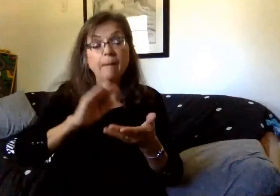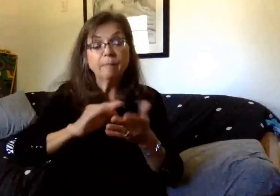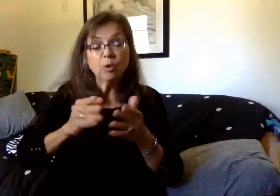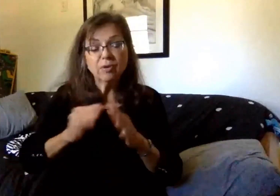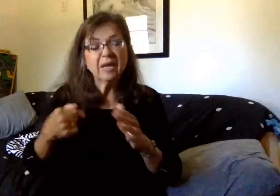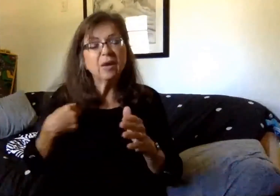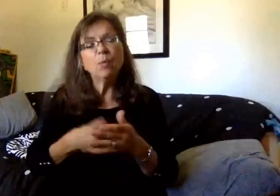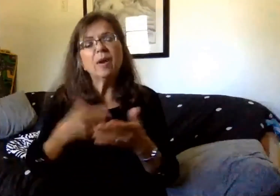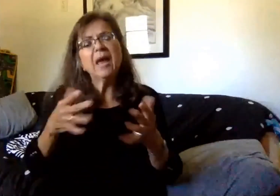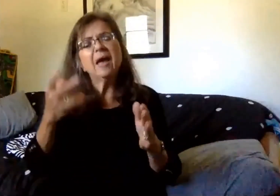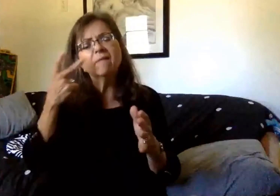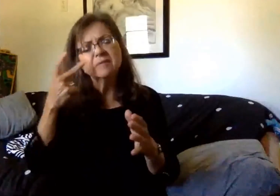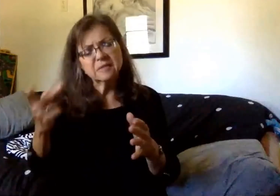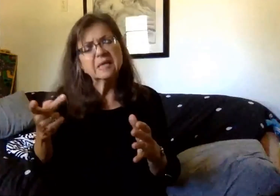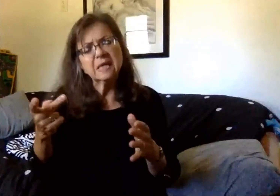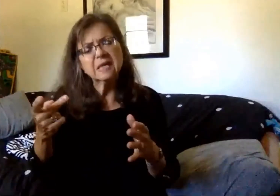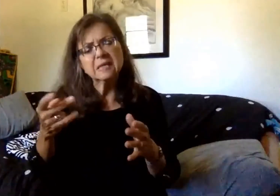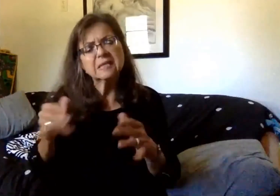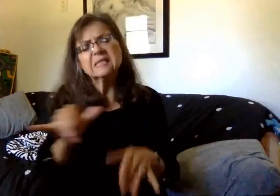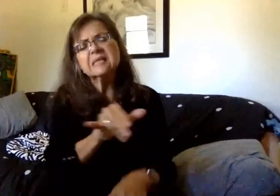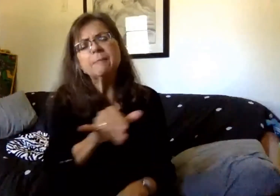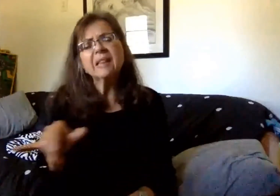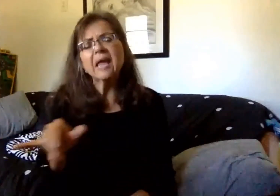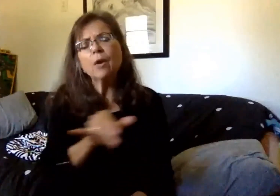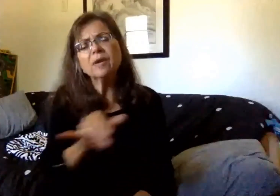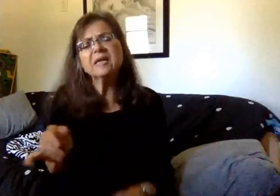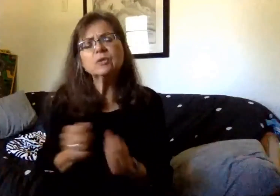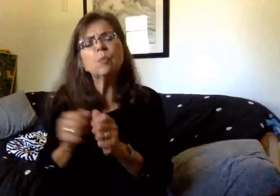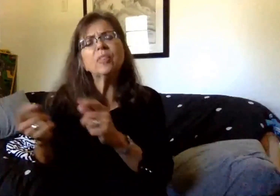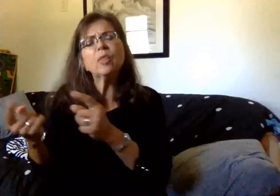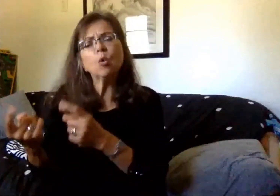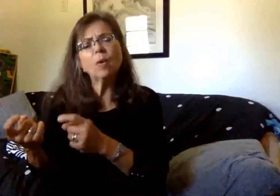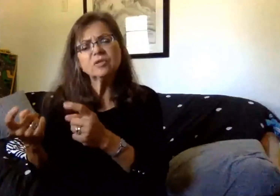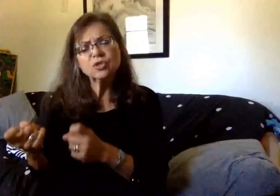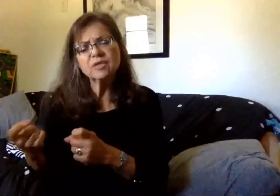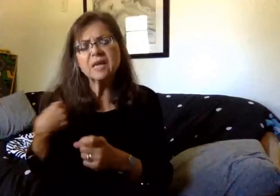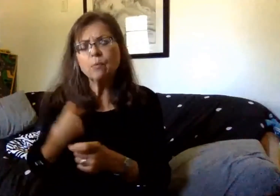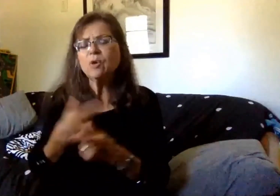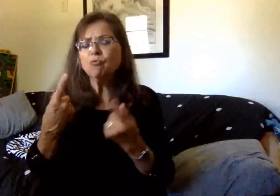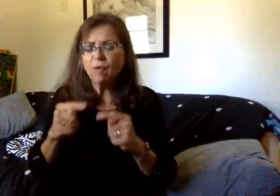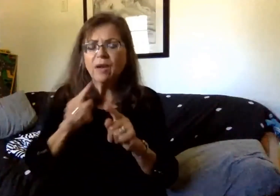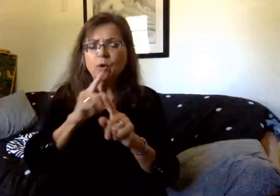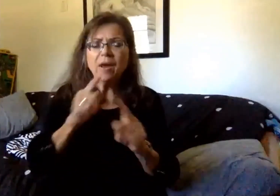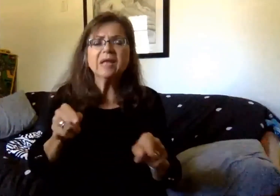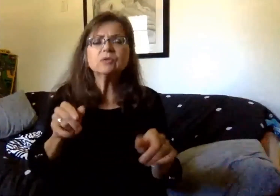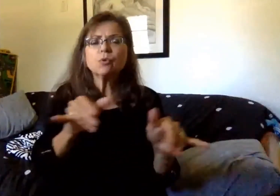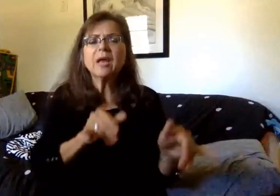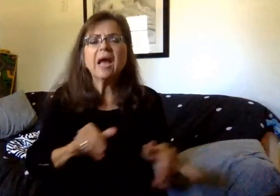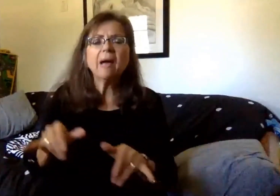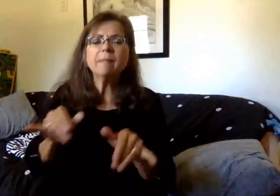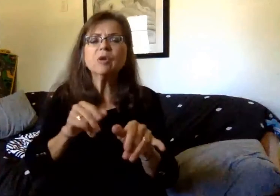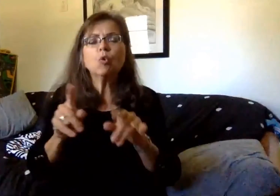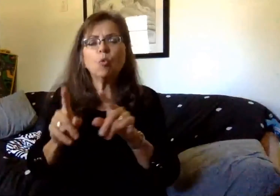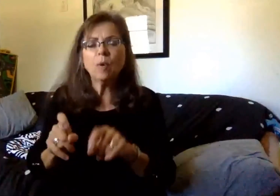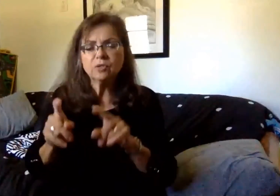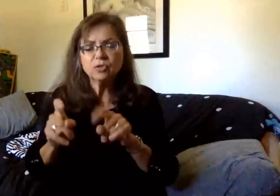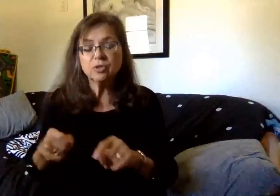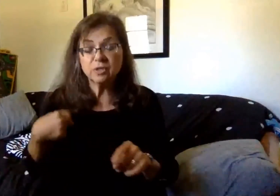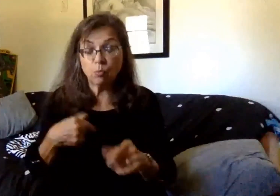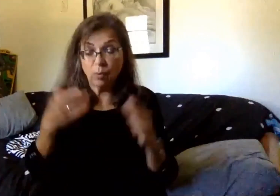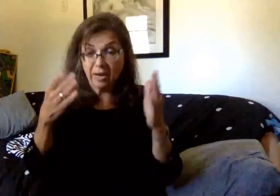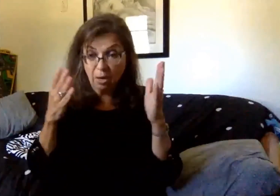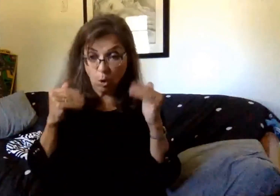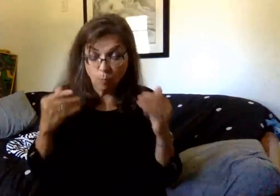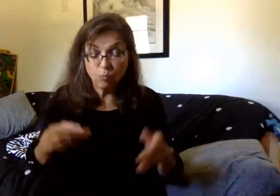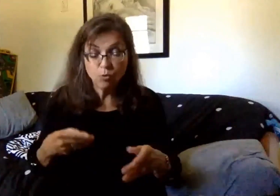around health and safety questions. We have made an effort to answer those common questions on our website. Our hope is to provide further